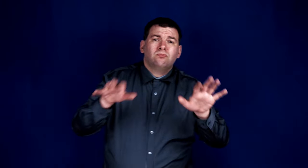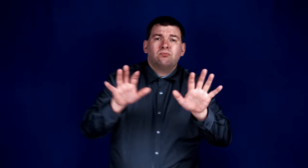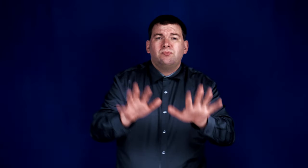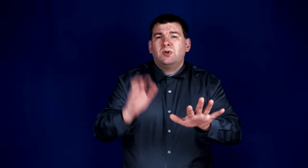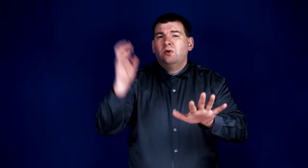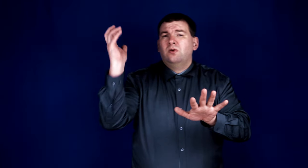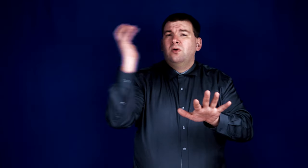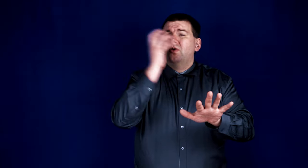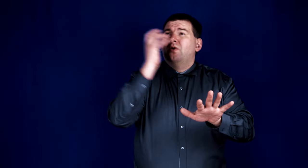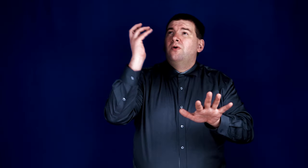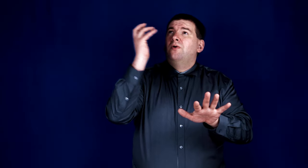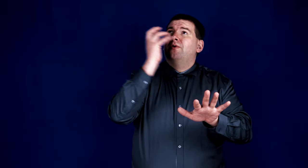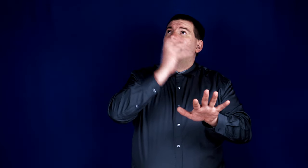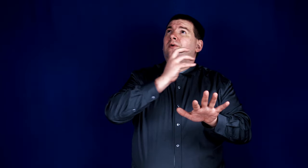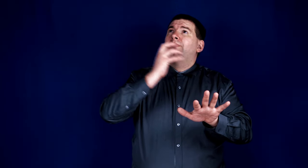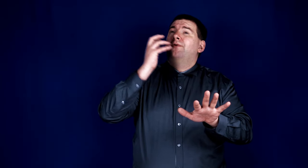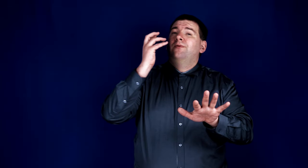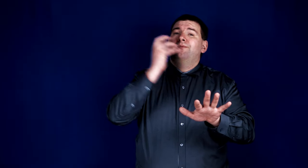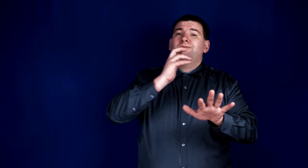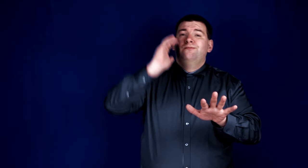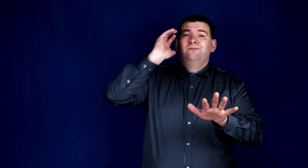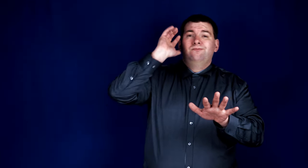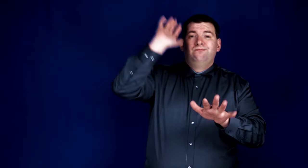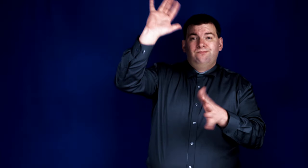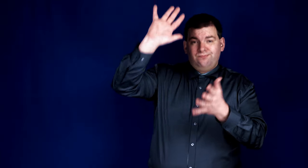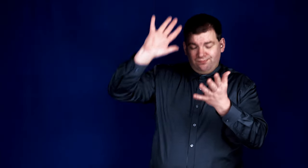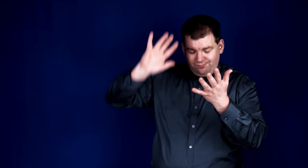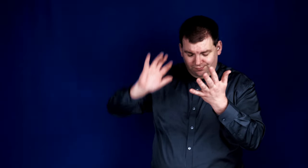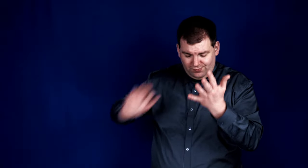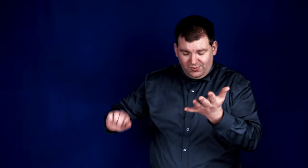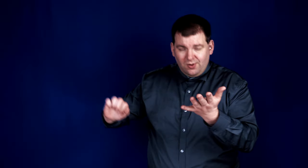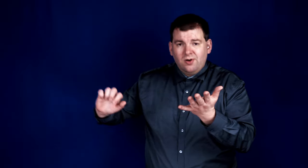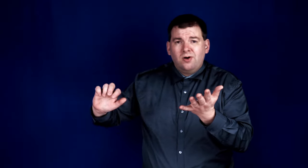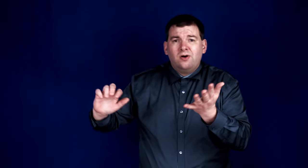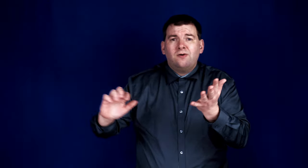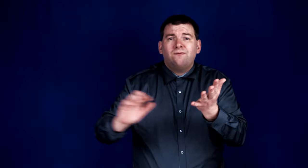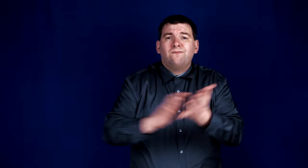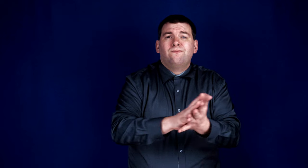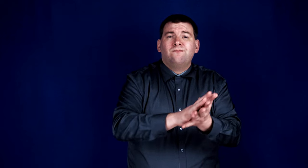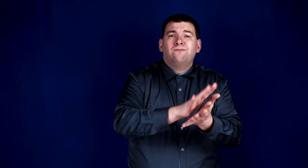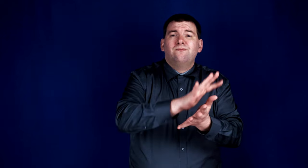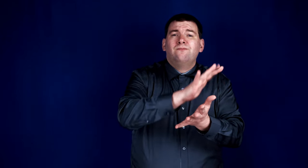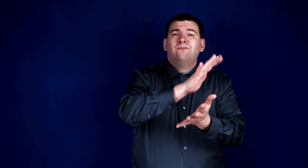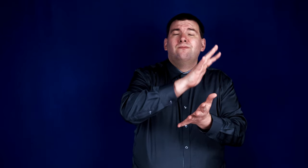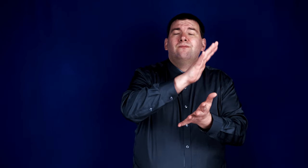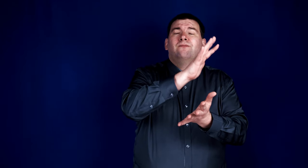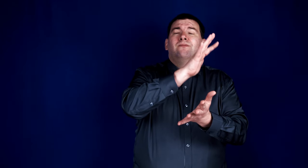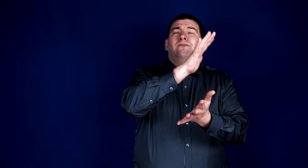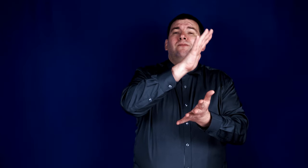In awe of your glory,